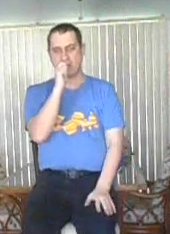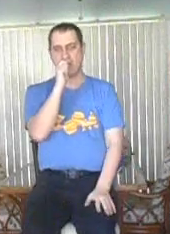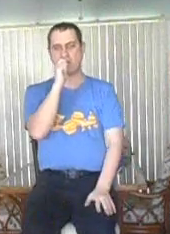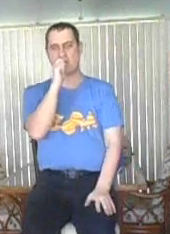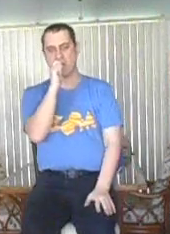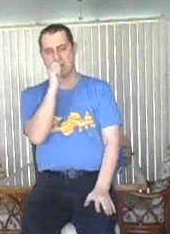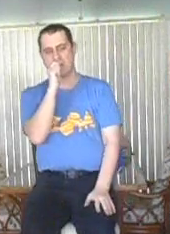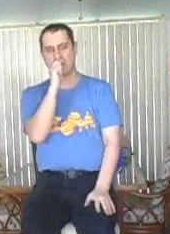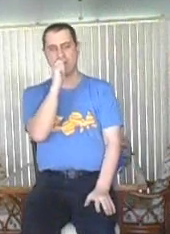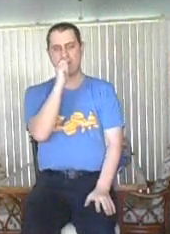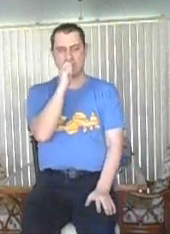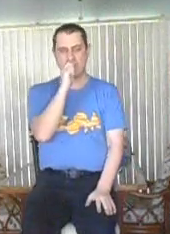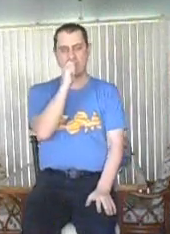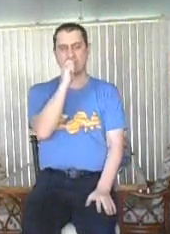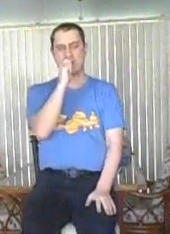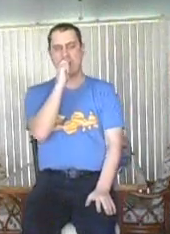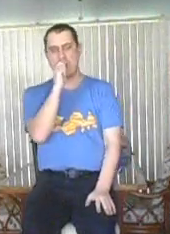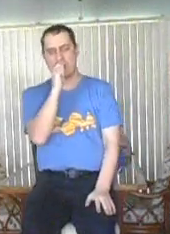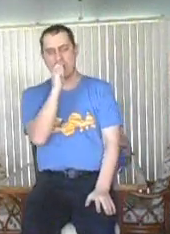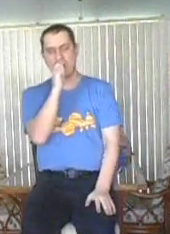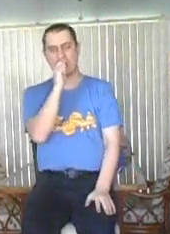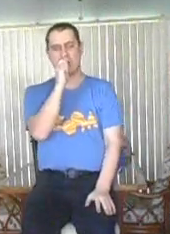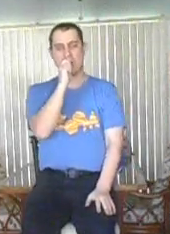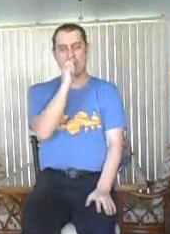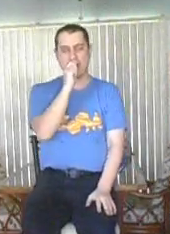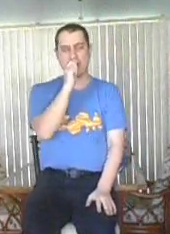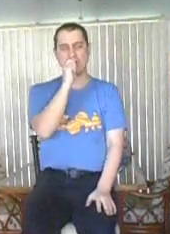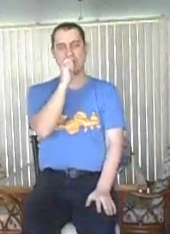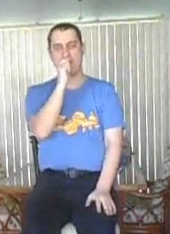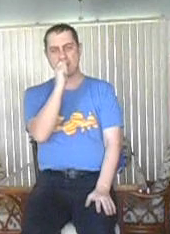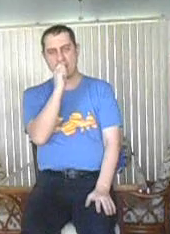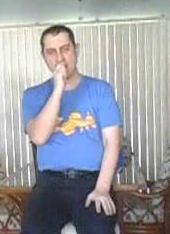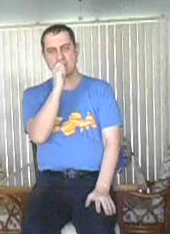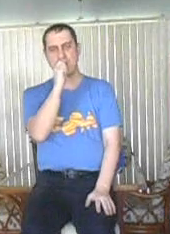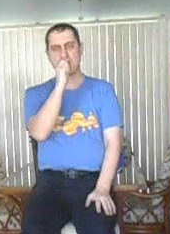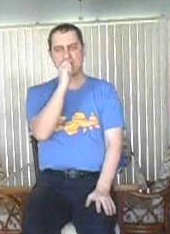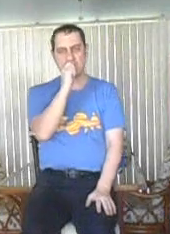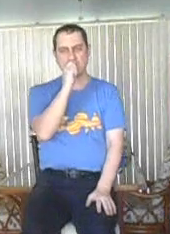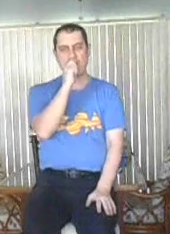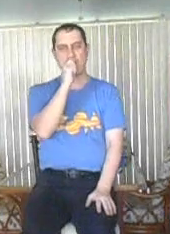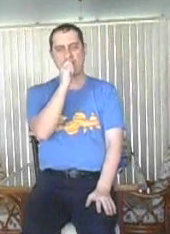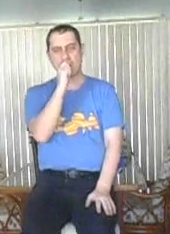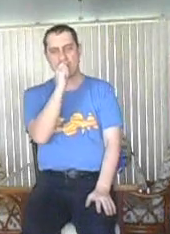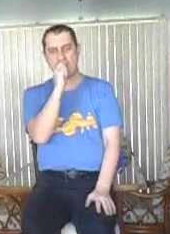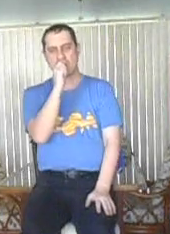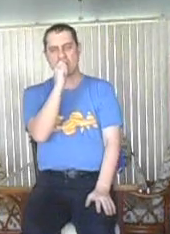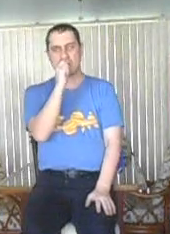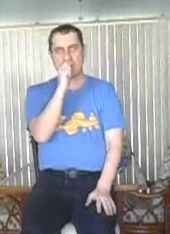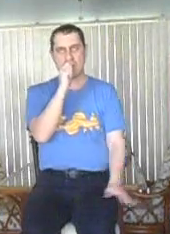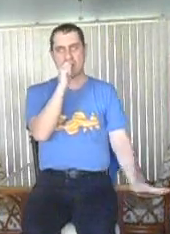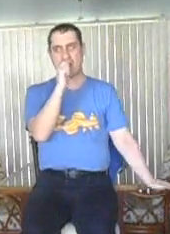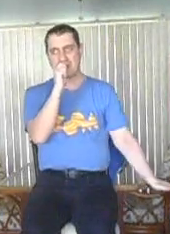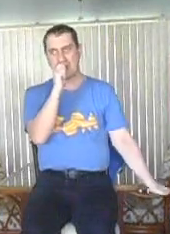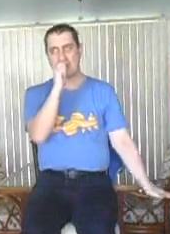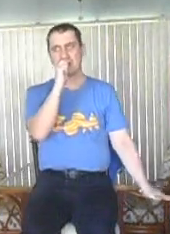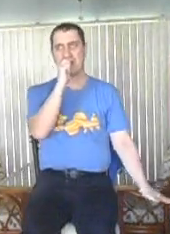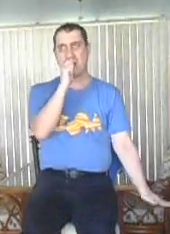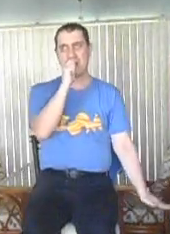Always ain't no witness, so she stood up on me Yeah, let her take a swim in she play more games than Sony Sometimes I think she lovin' it, but she